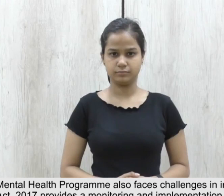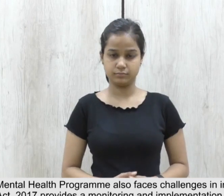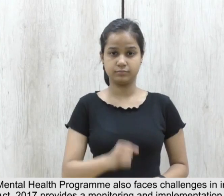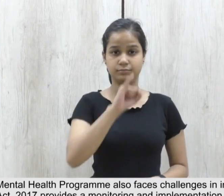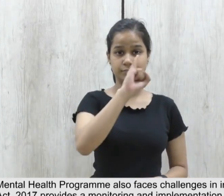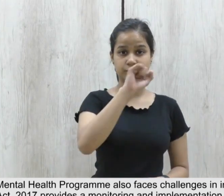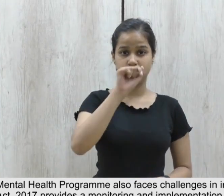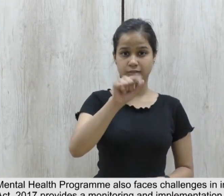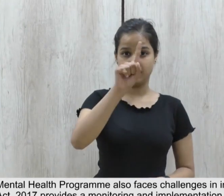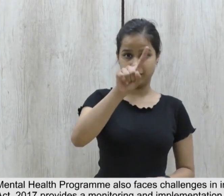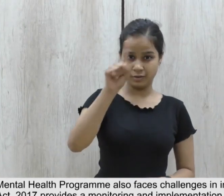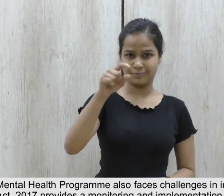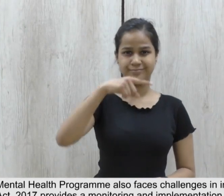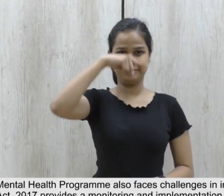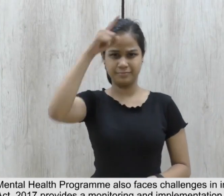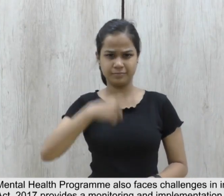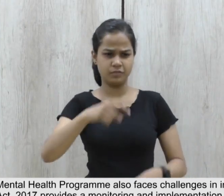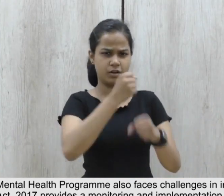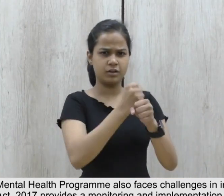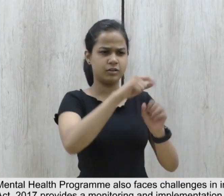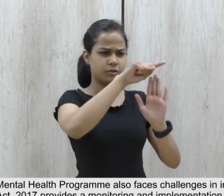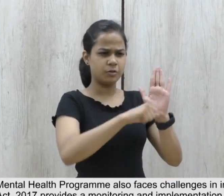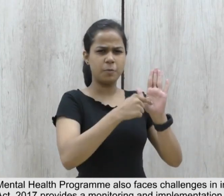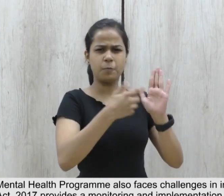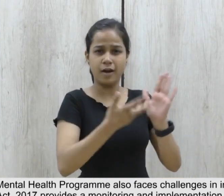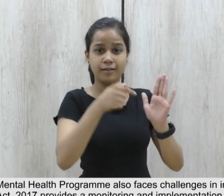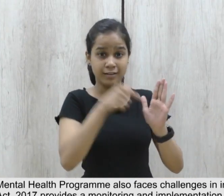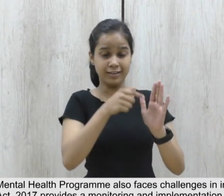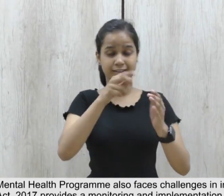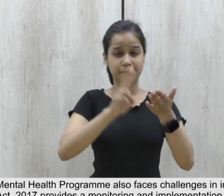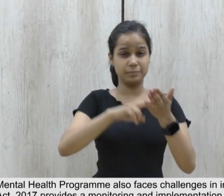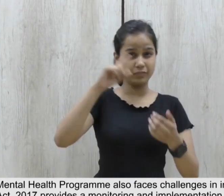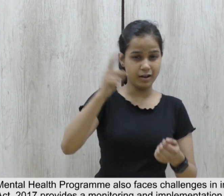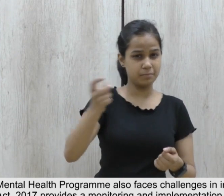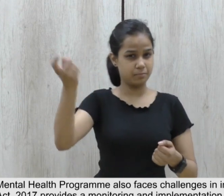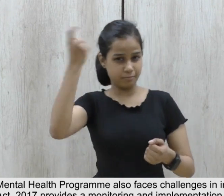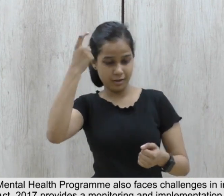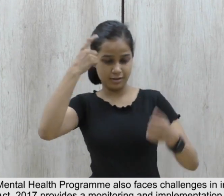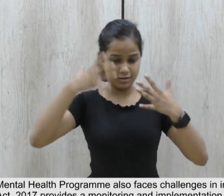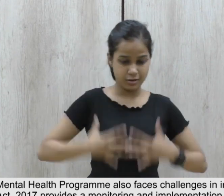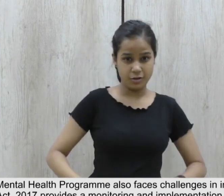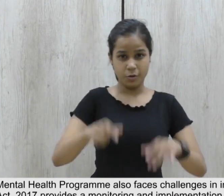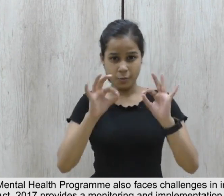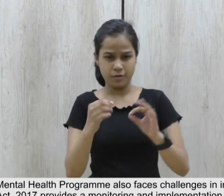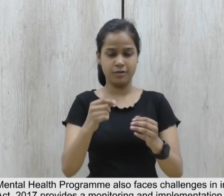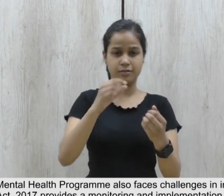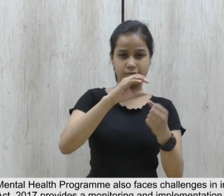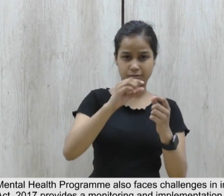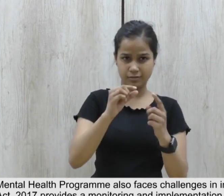rights. 6.11. The National Mental Health Program also faces challenges